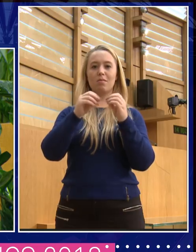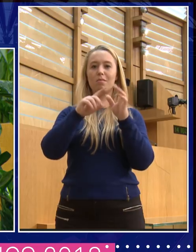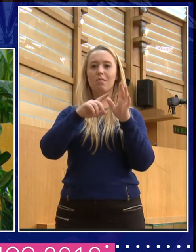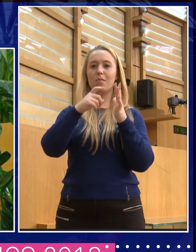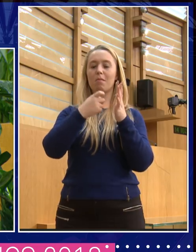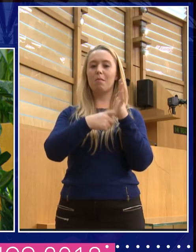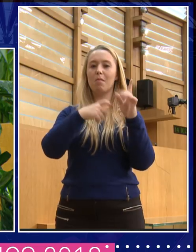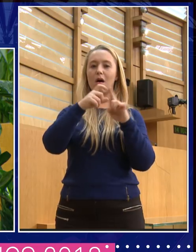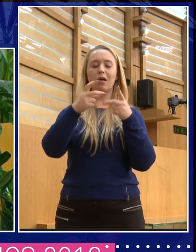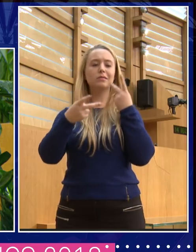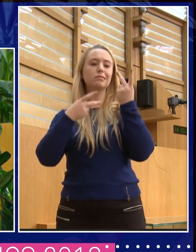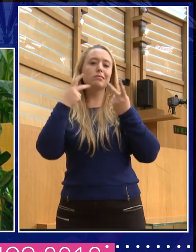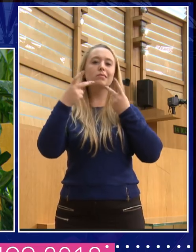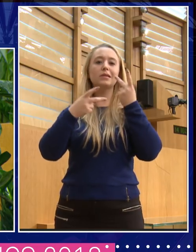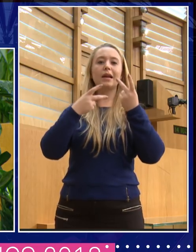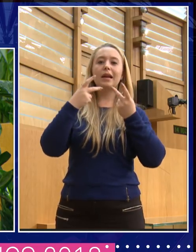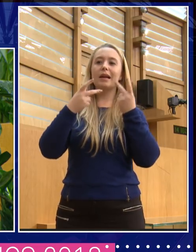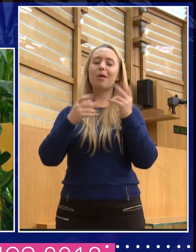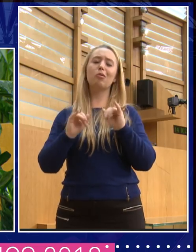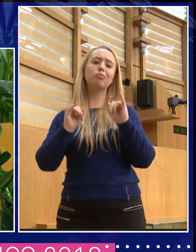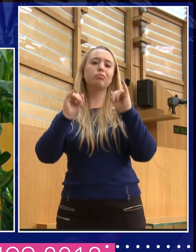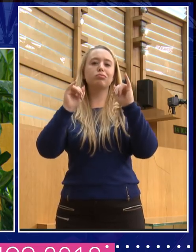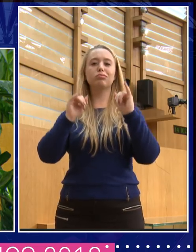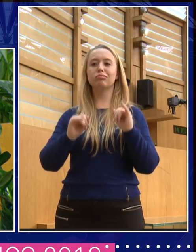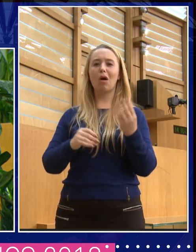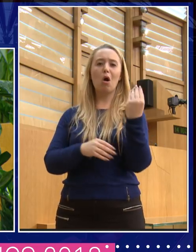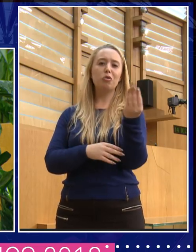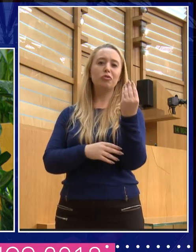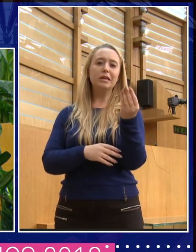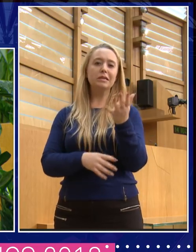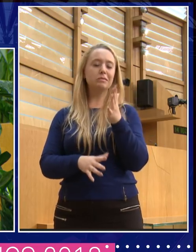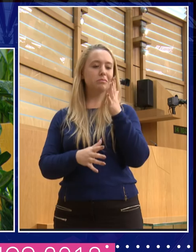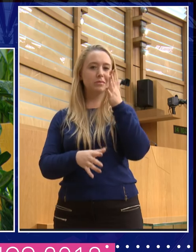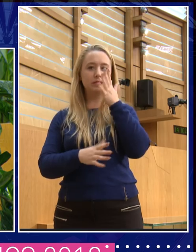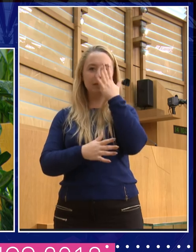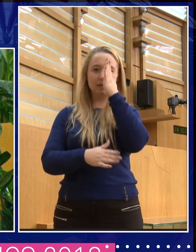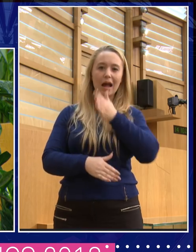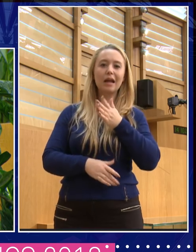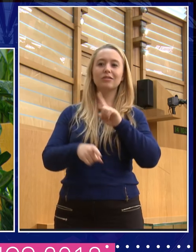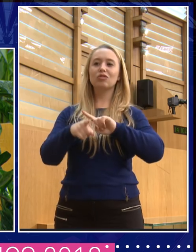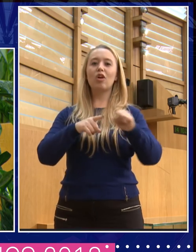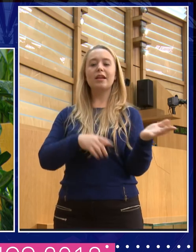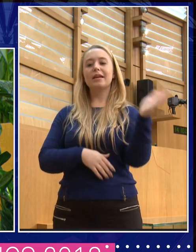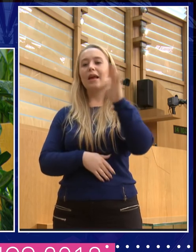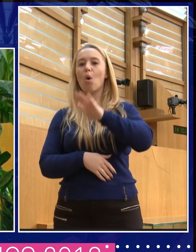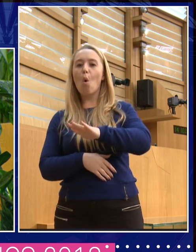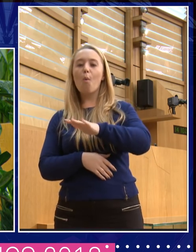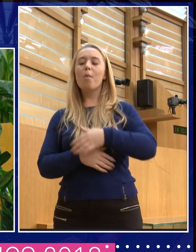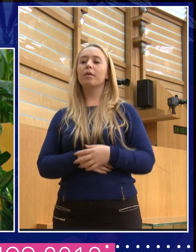about what terrible time the Greek heroes are having in trying to get back home. And she says quite reasonably, could you